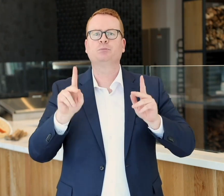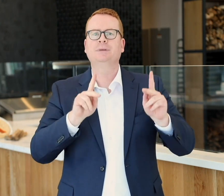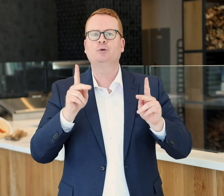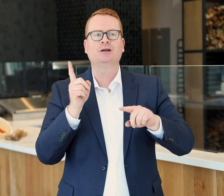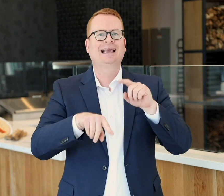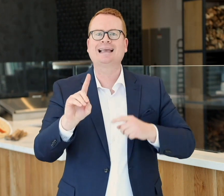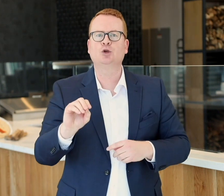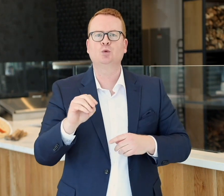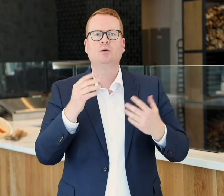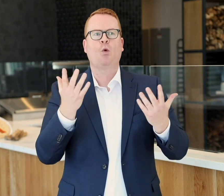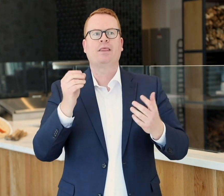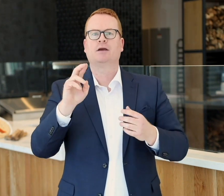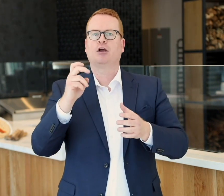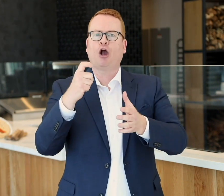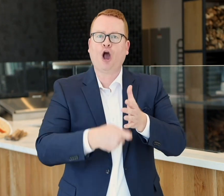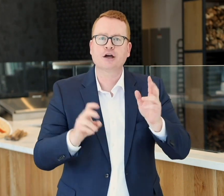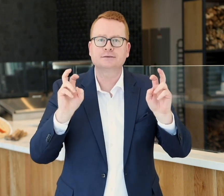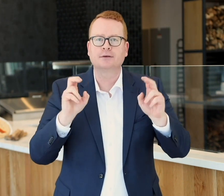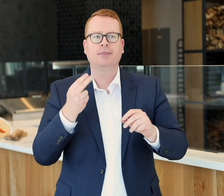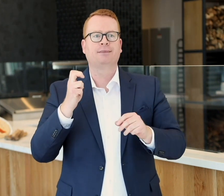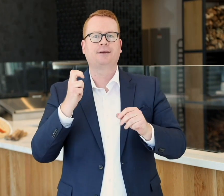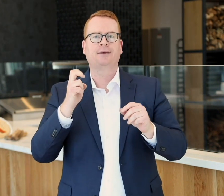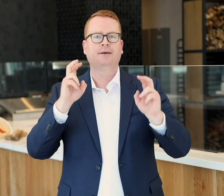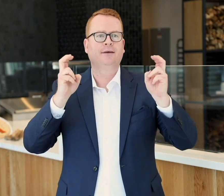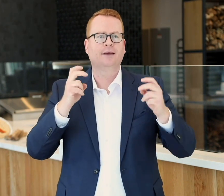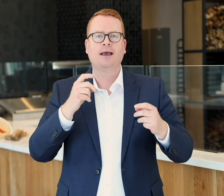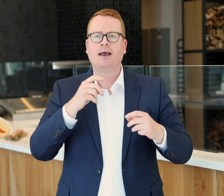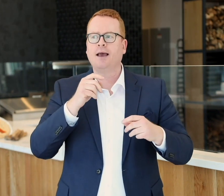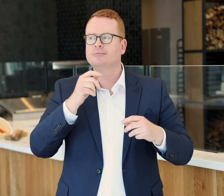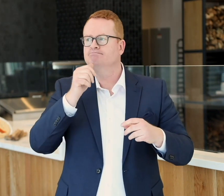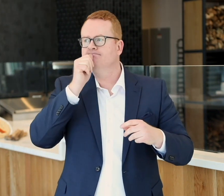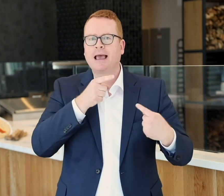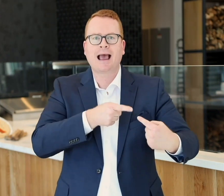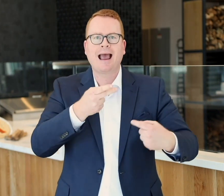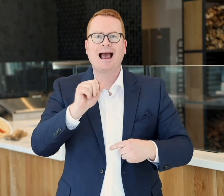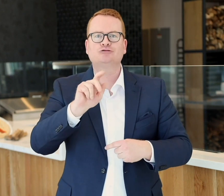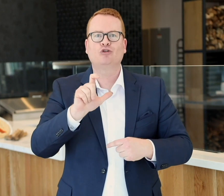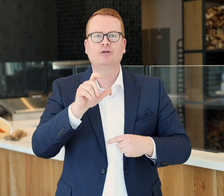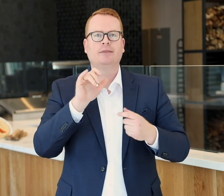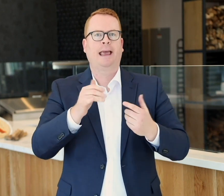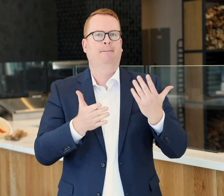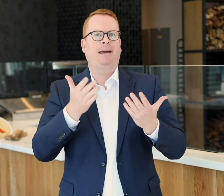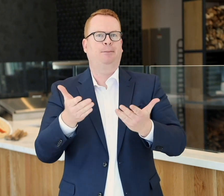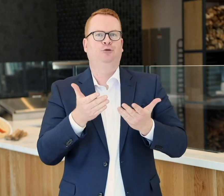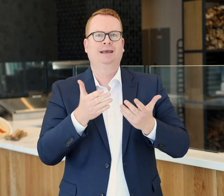or the associated costs or the hassles this might bring.